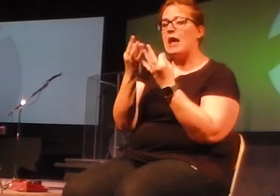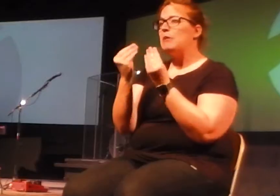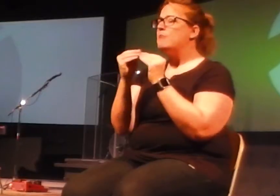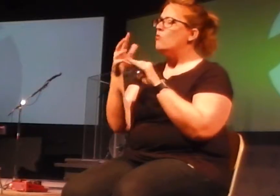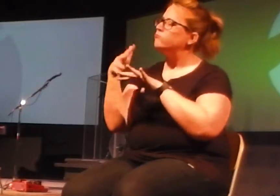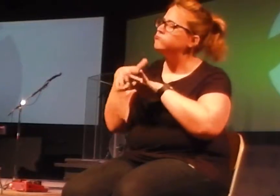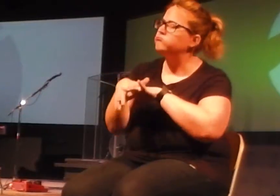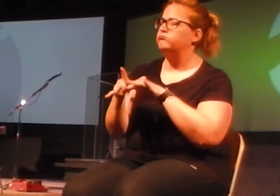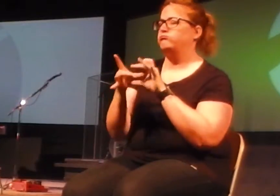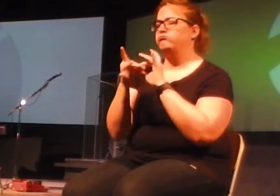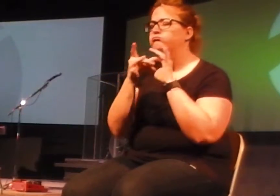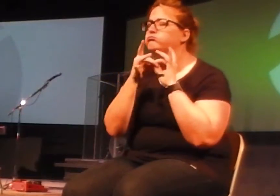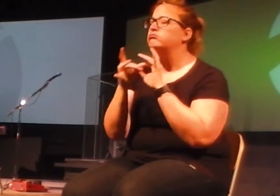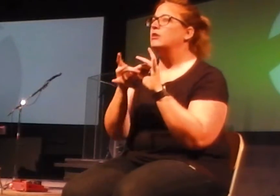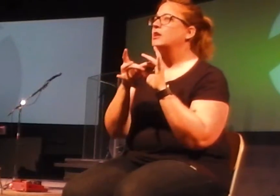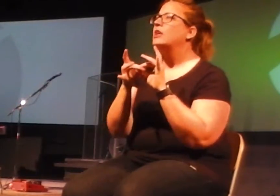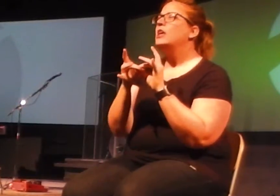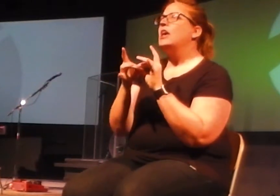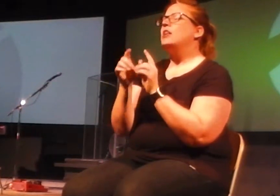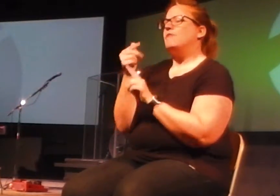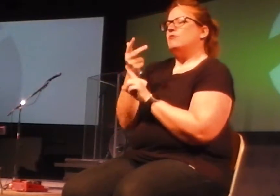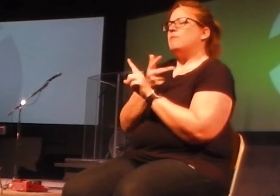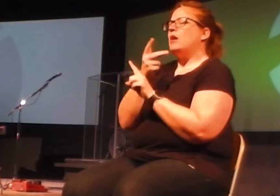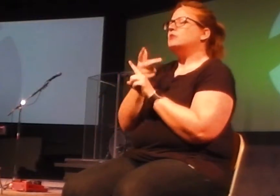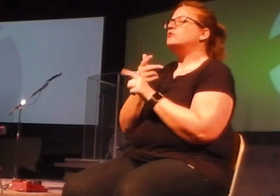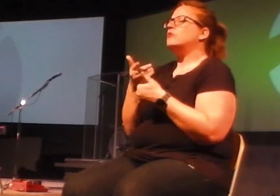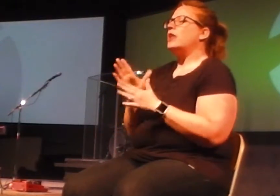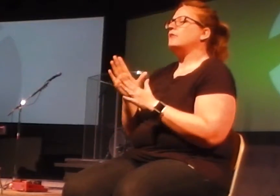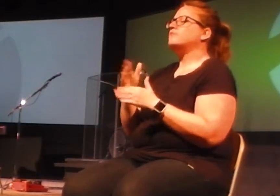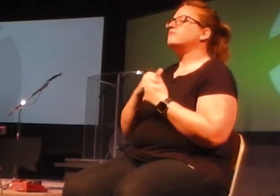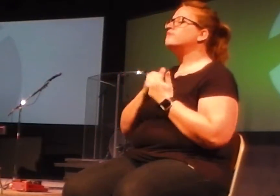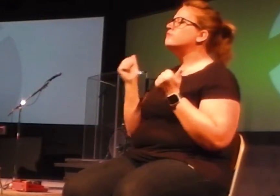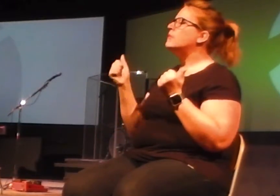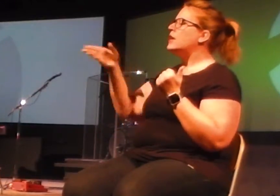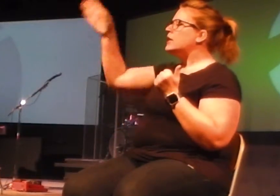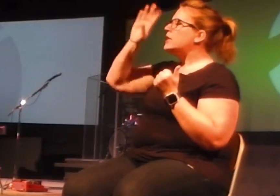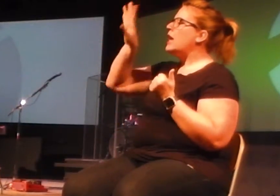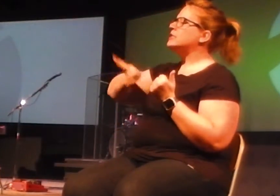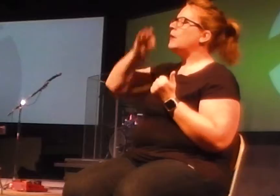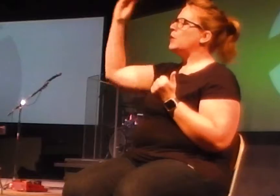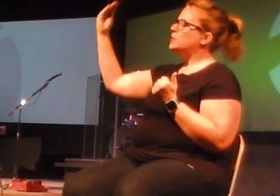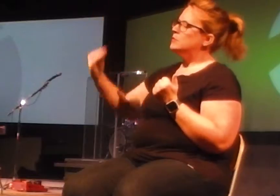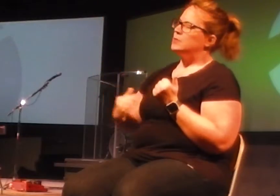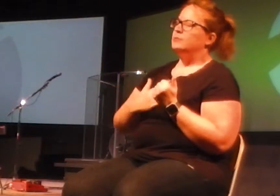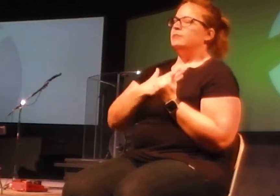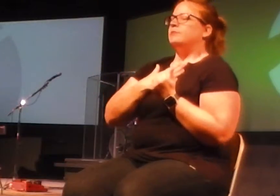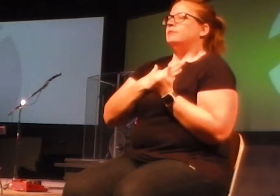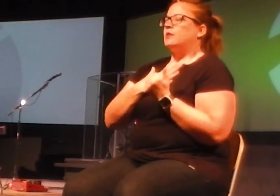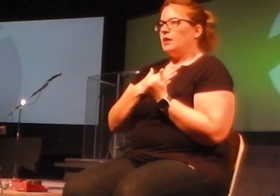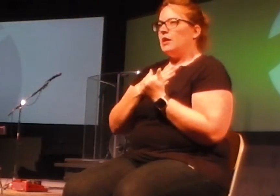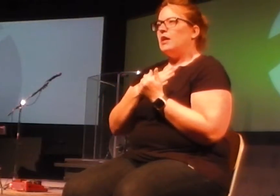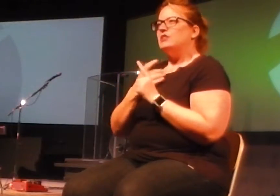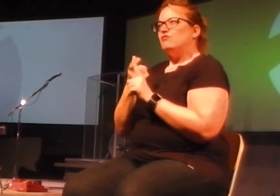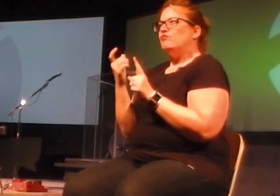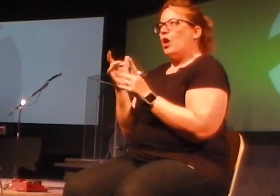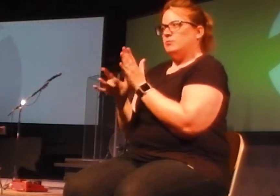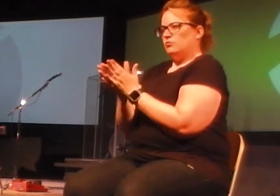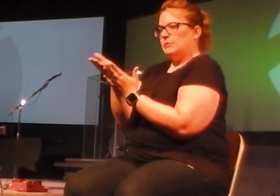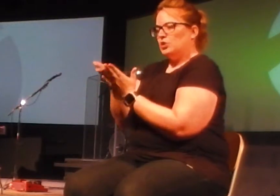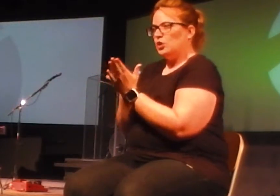to allow God's Spirit to speak to me. And so the idea of this comes from Scripture, the idea of Sabbath is where it comes from. The